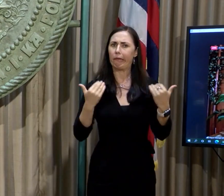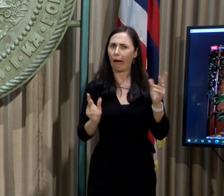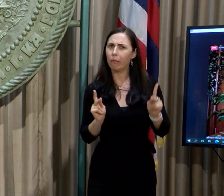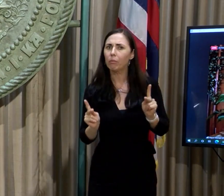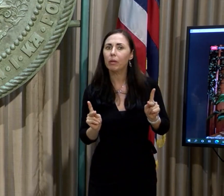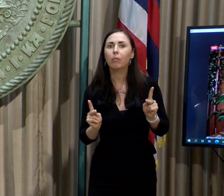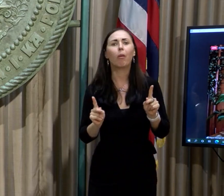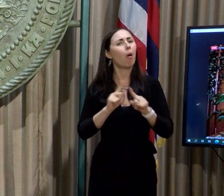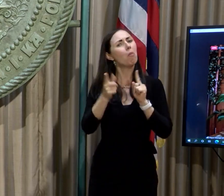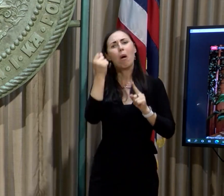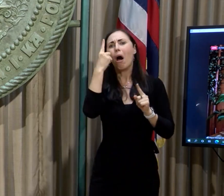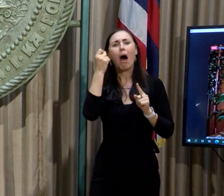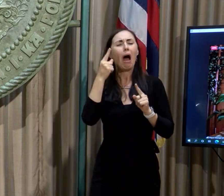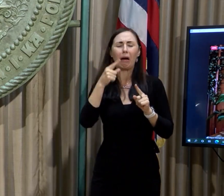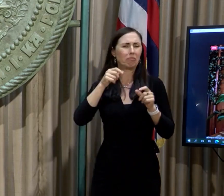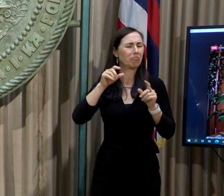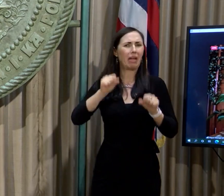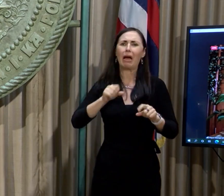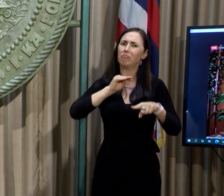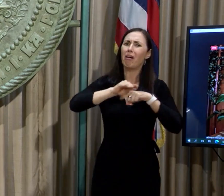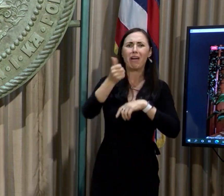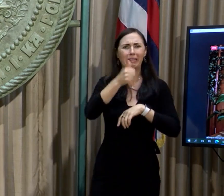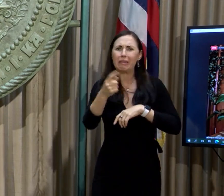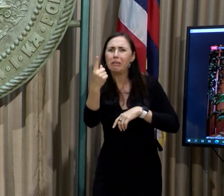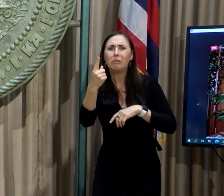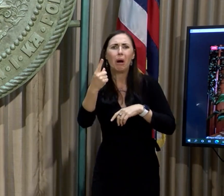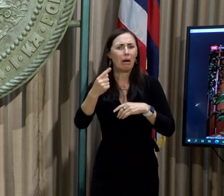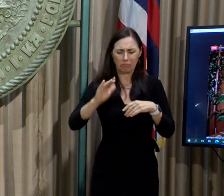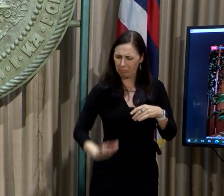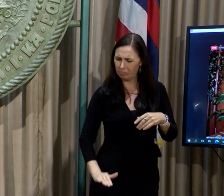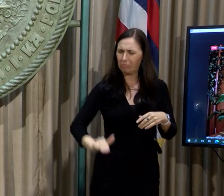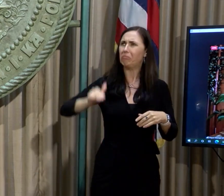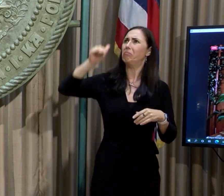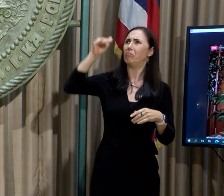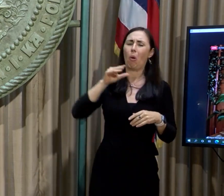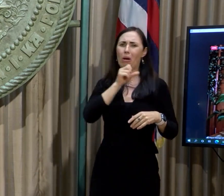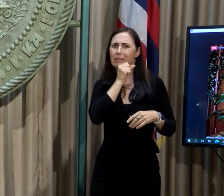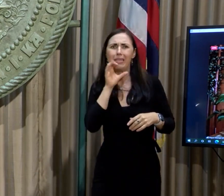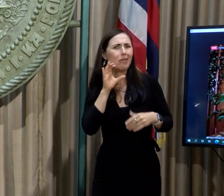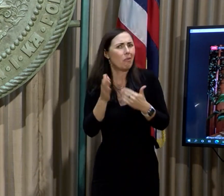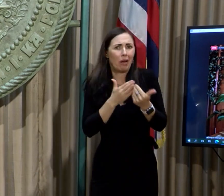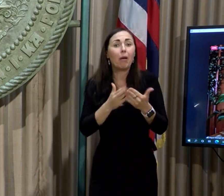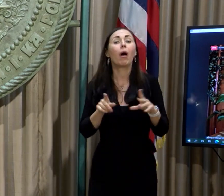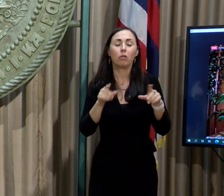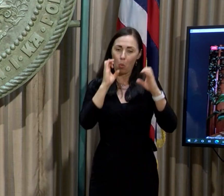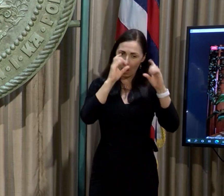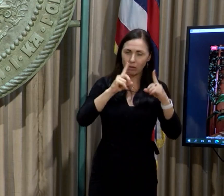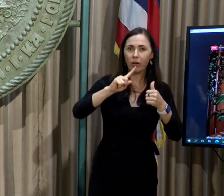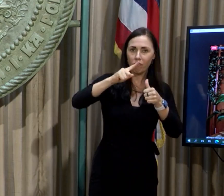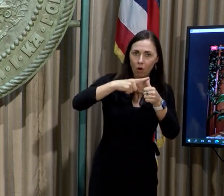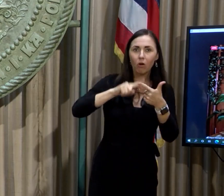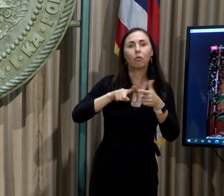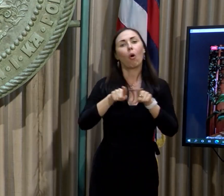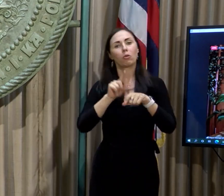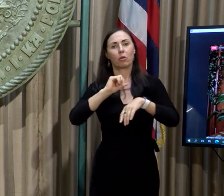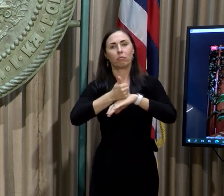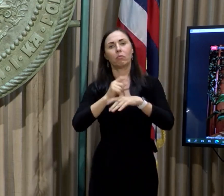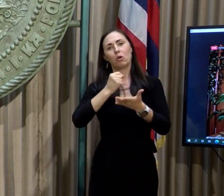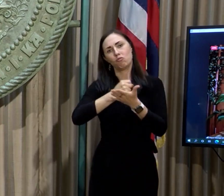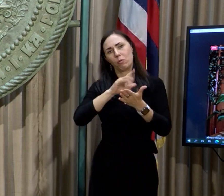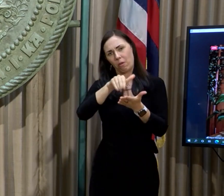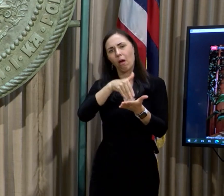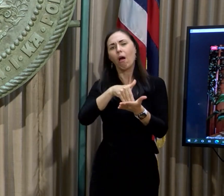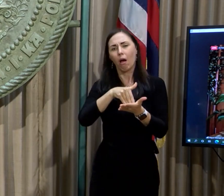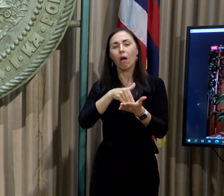that spans all generations. So, I think, you know, education and then actually having treatment centers. You it's something that we have